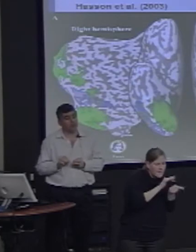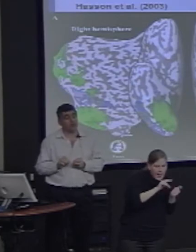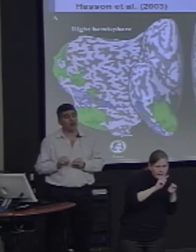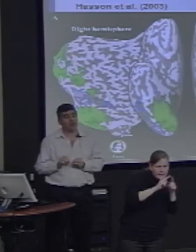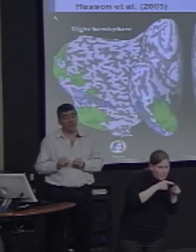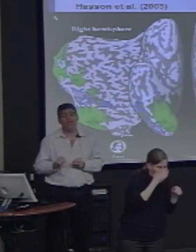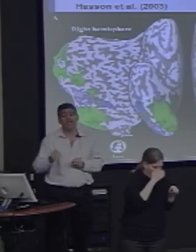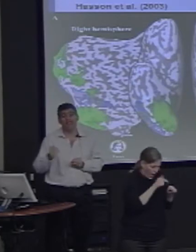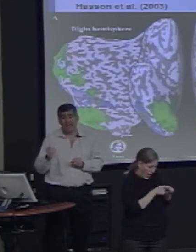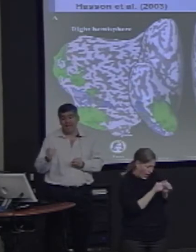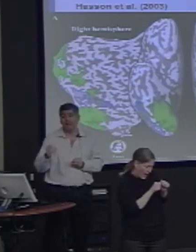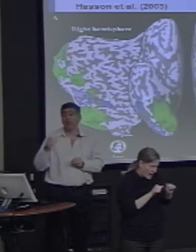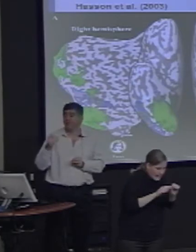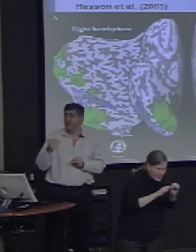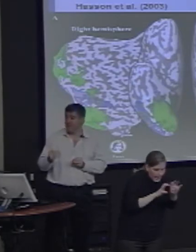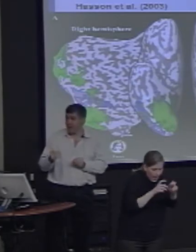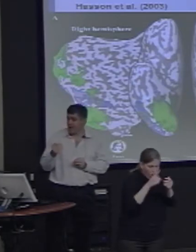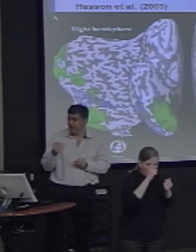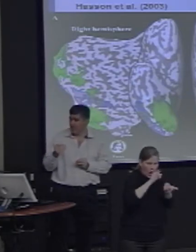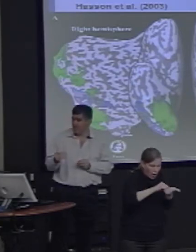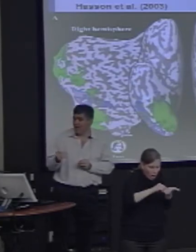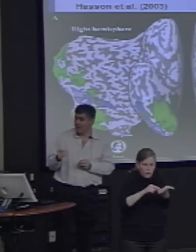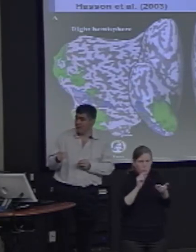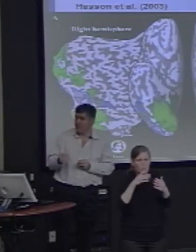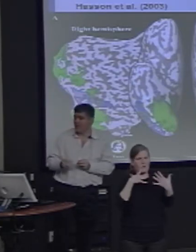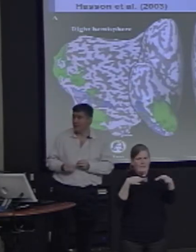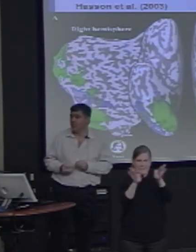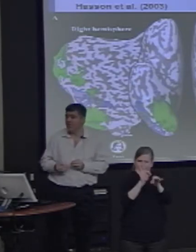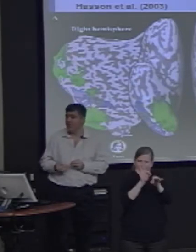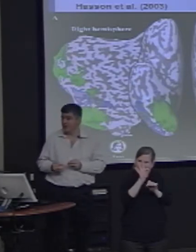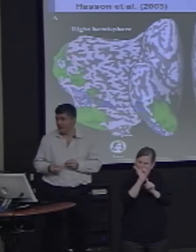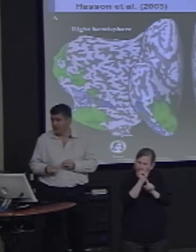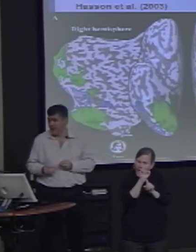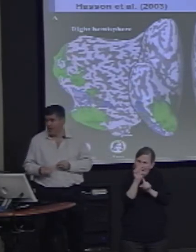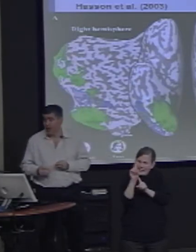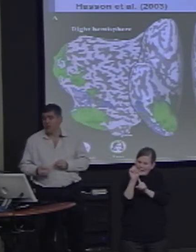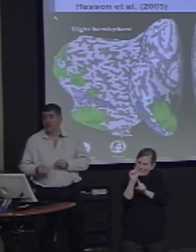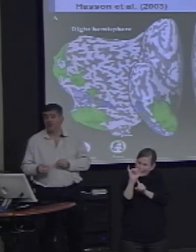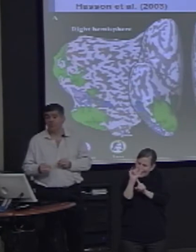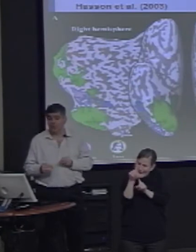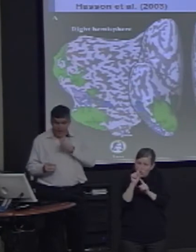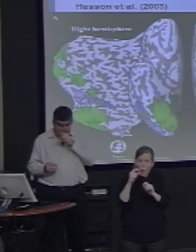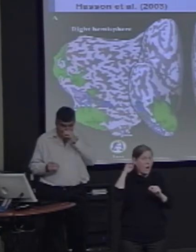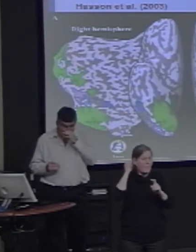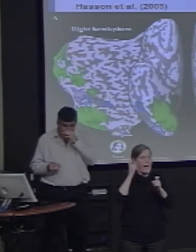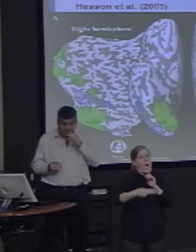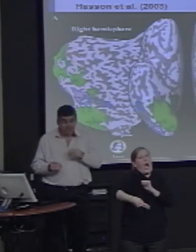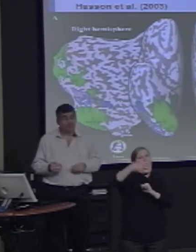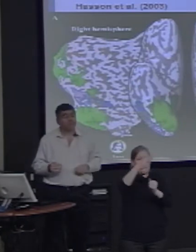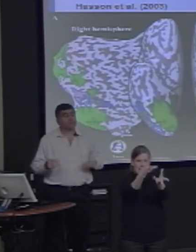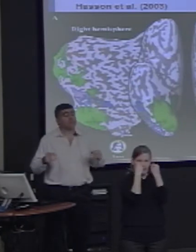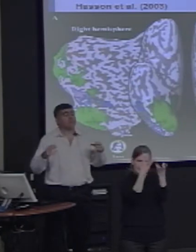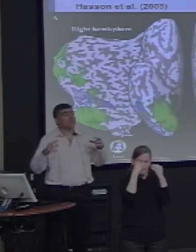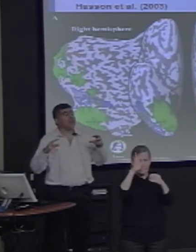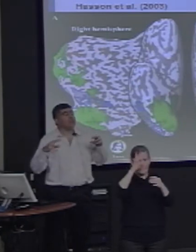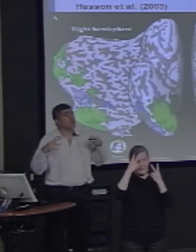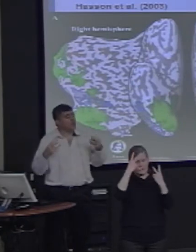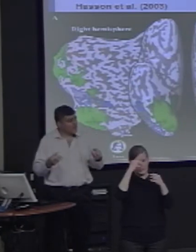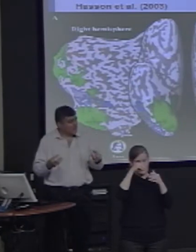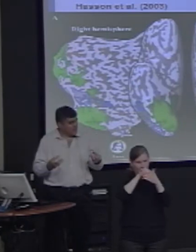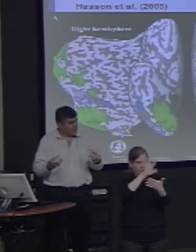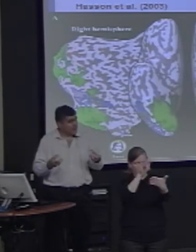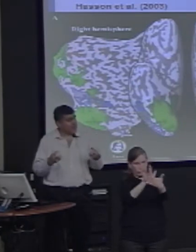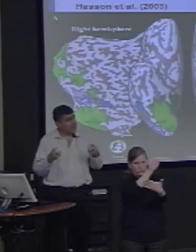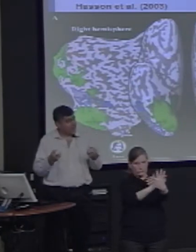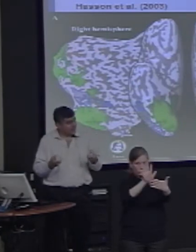visual strokes, again, requires very fine visual information. So the brain has